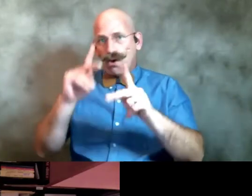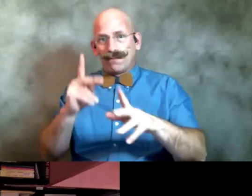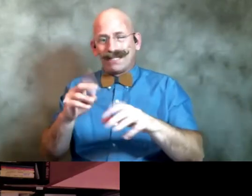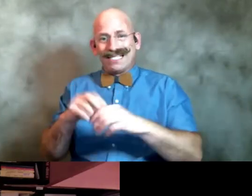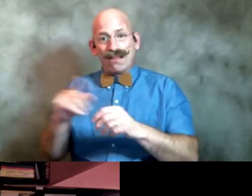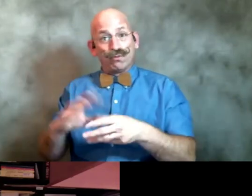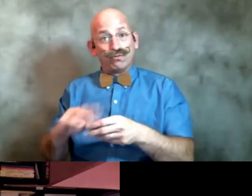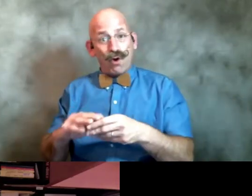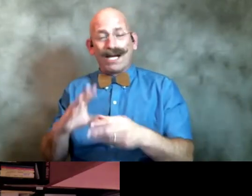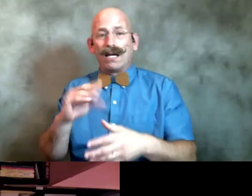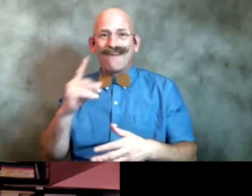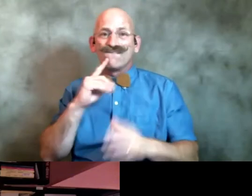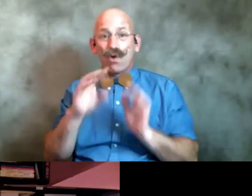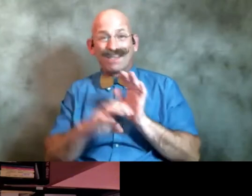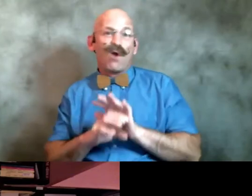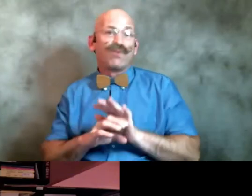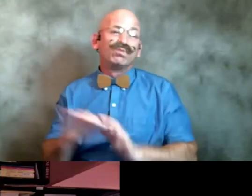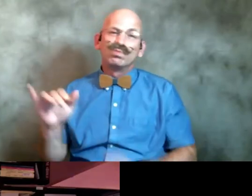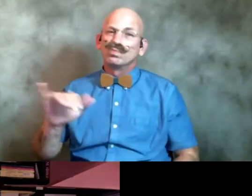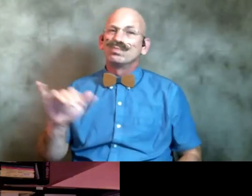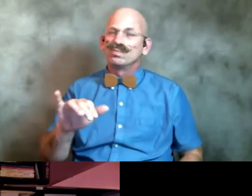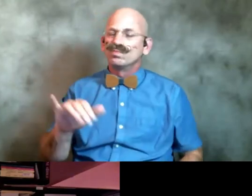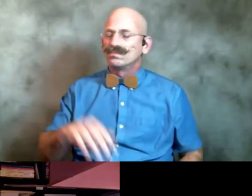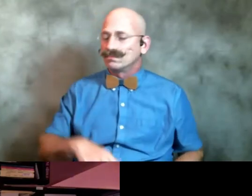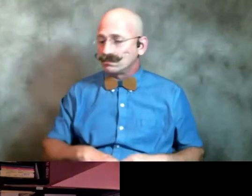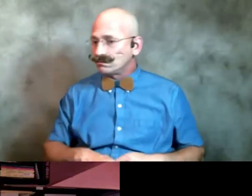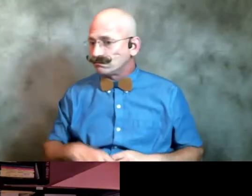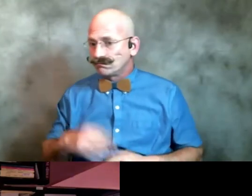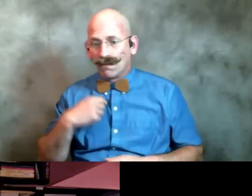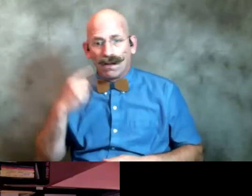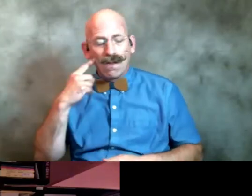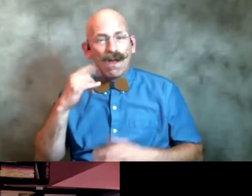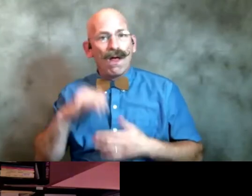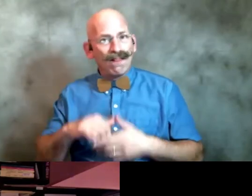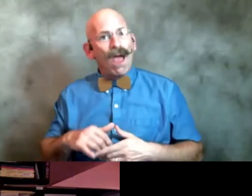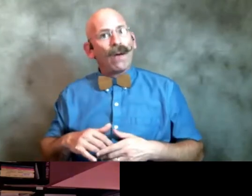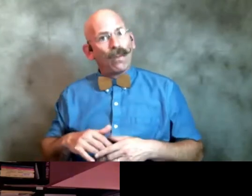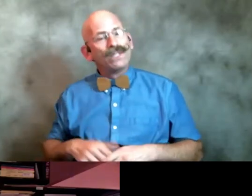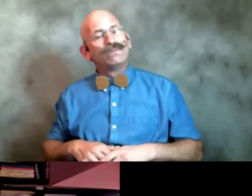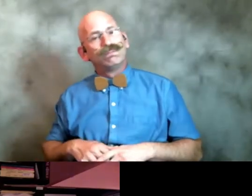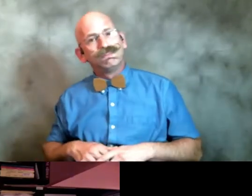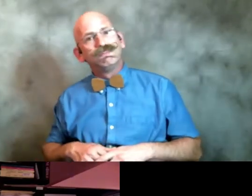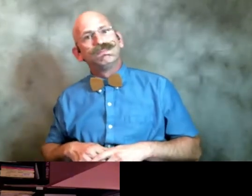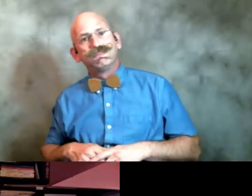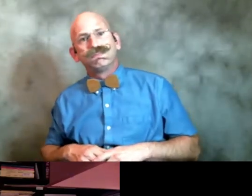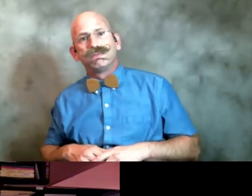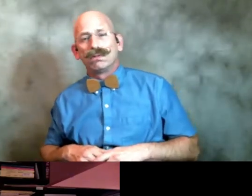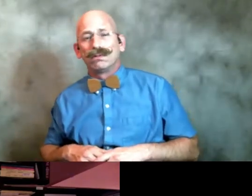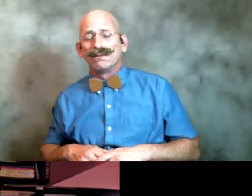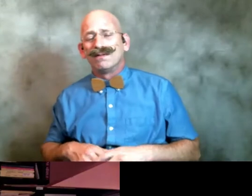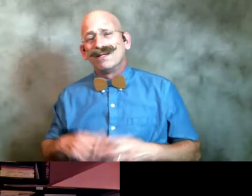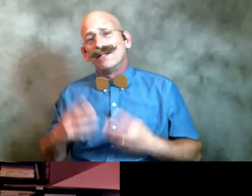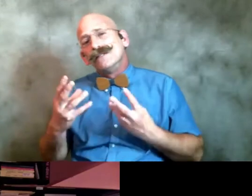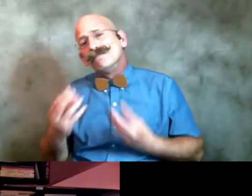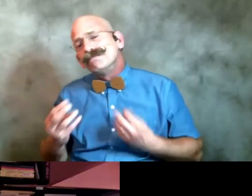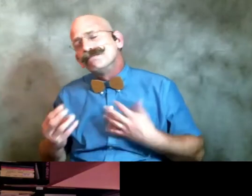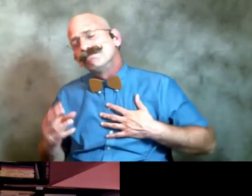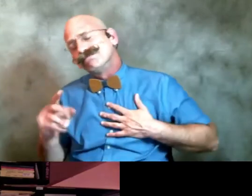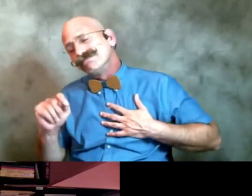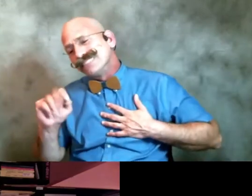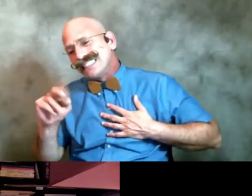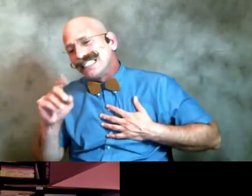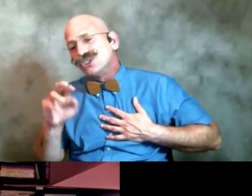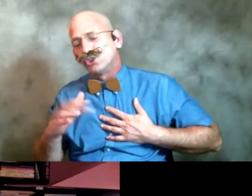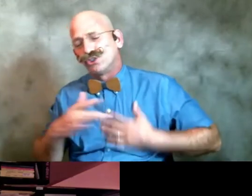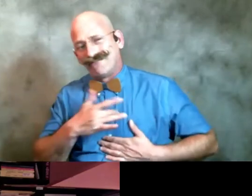the carry through as well uh and so i thought that was the kind of the the the tenderness of it that that was